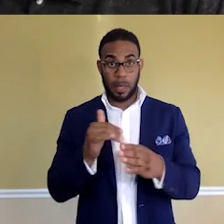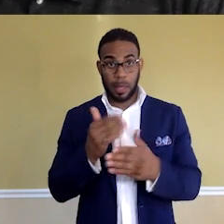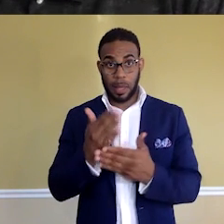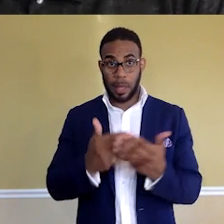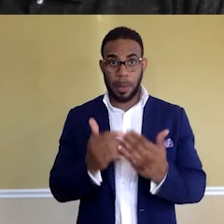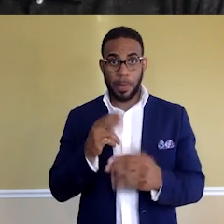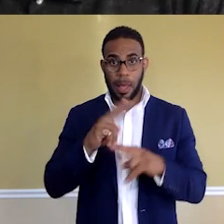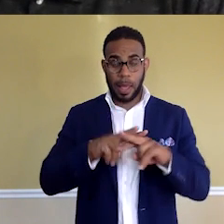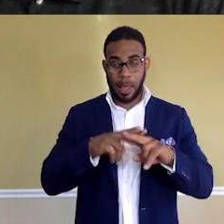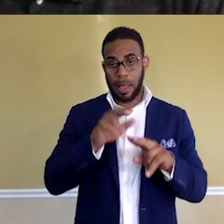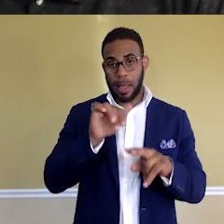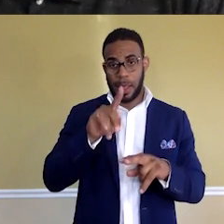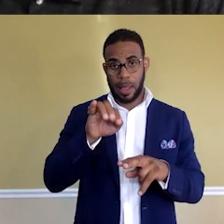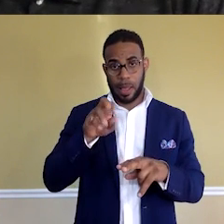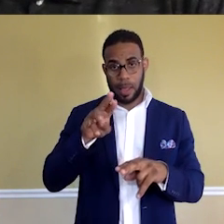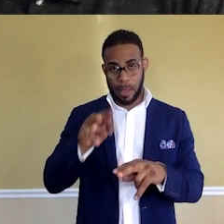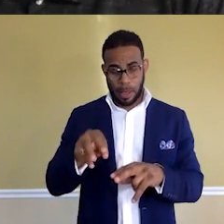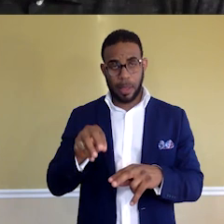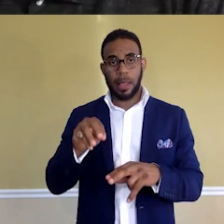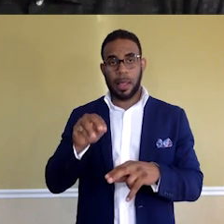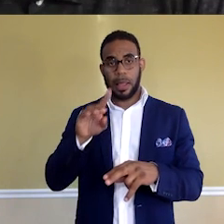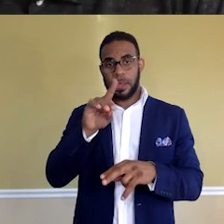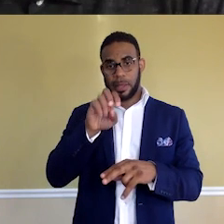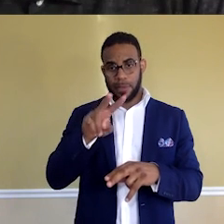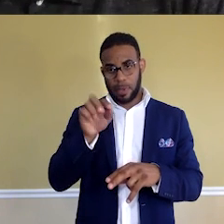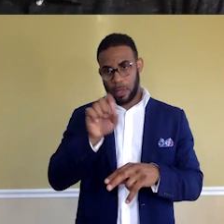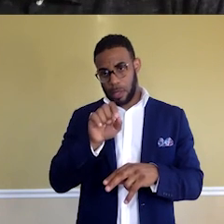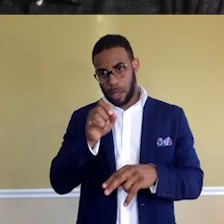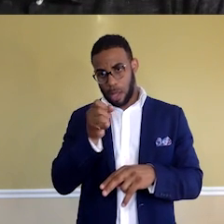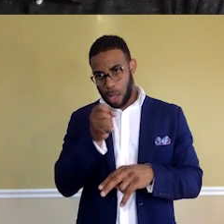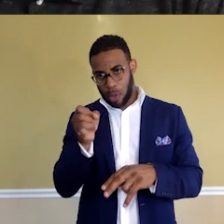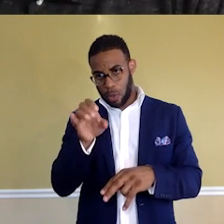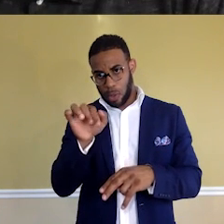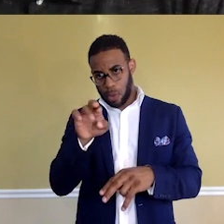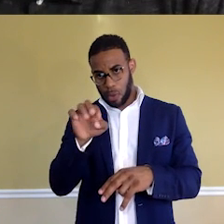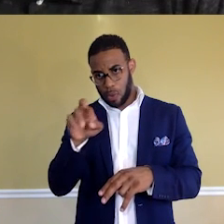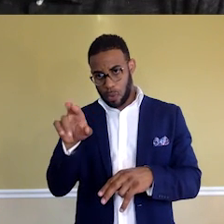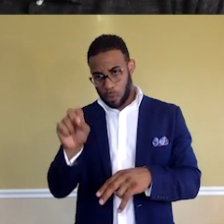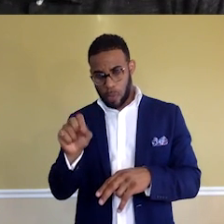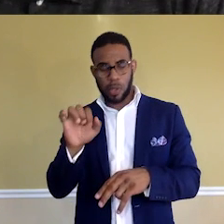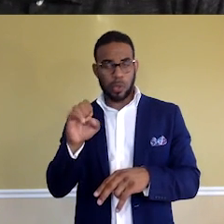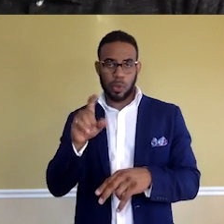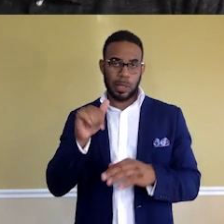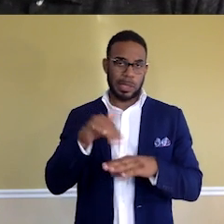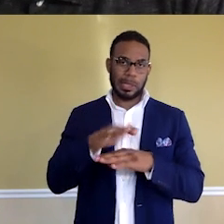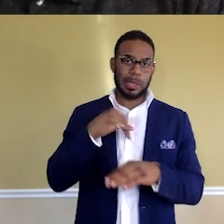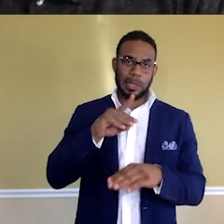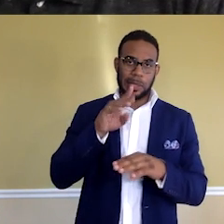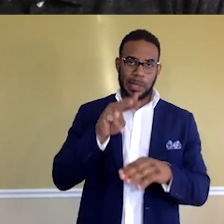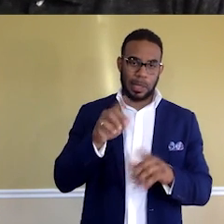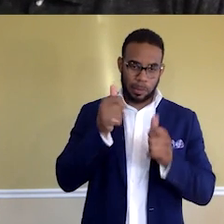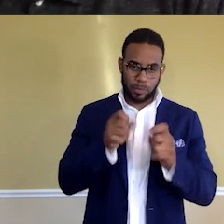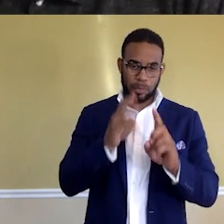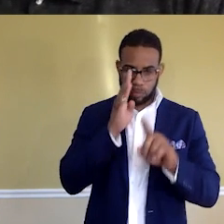Axelton and Dev Carrier's handle is D-E-V underscore Carriers. So you could just send us a DM and we'll work out the shipping details.